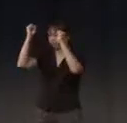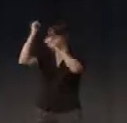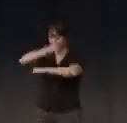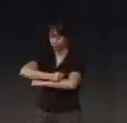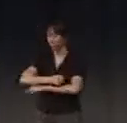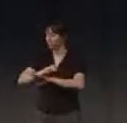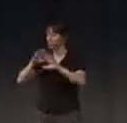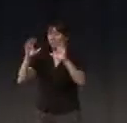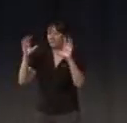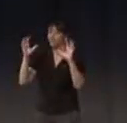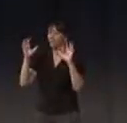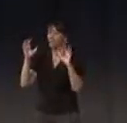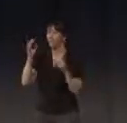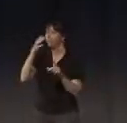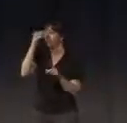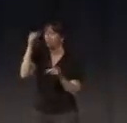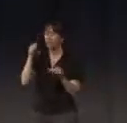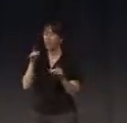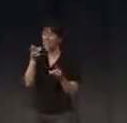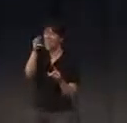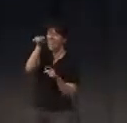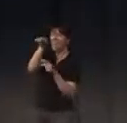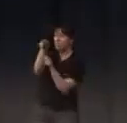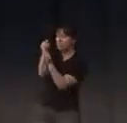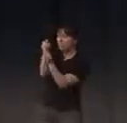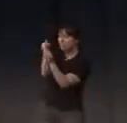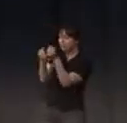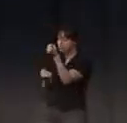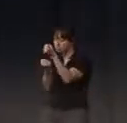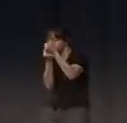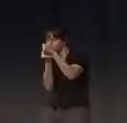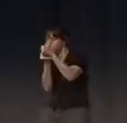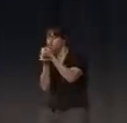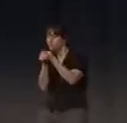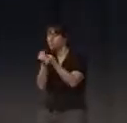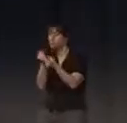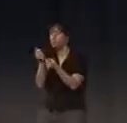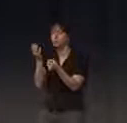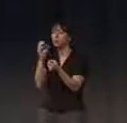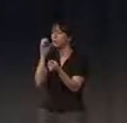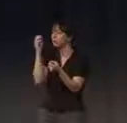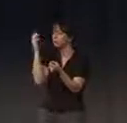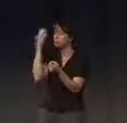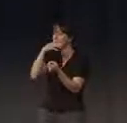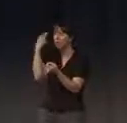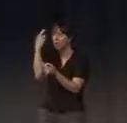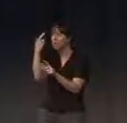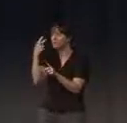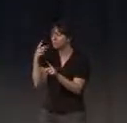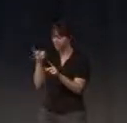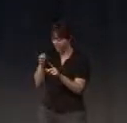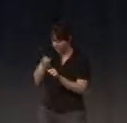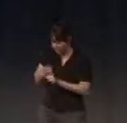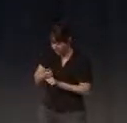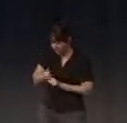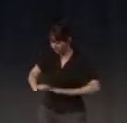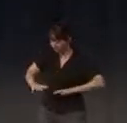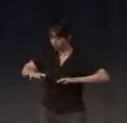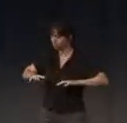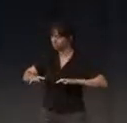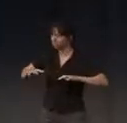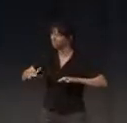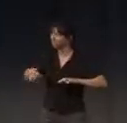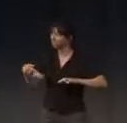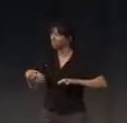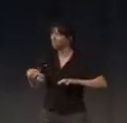you are sustained by this breathable air, by a medium that you didn't realize at the beginning, right? Because nobody understood that you are supported by this kind